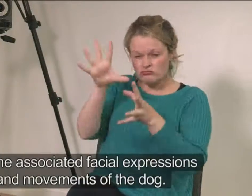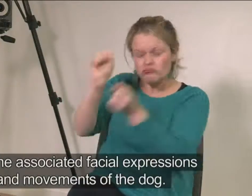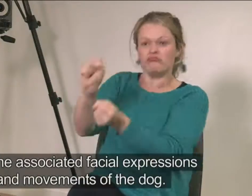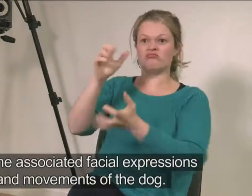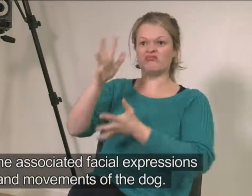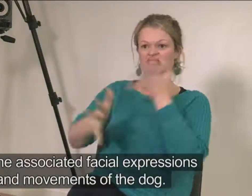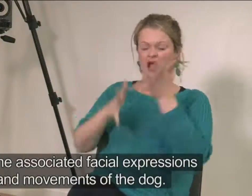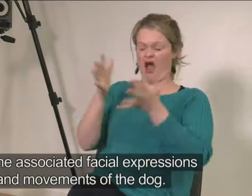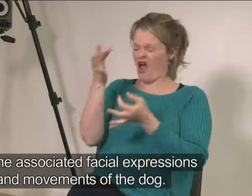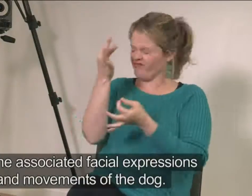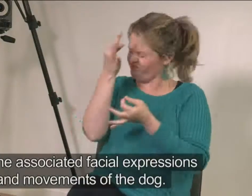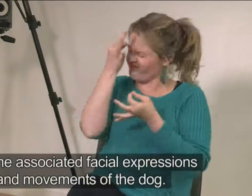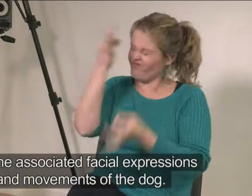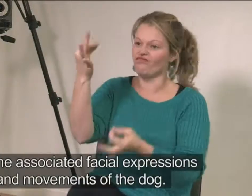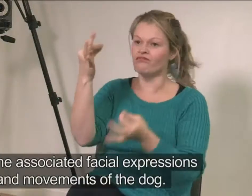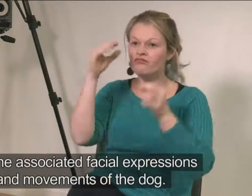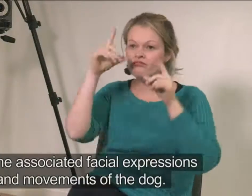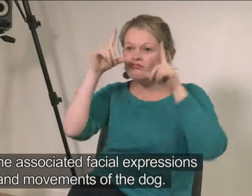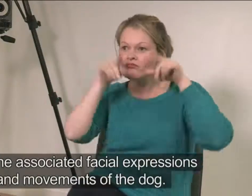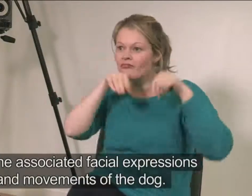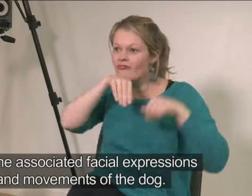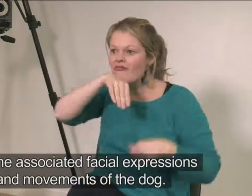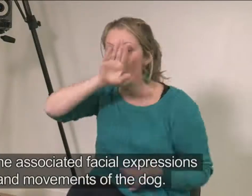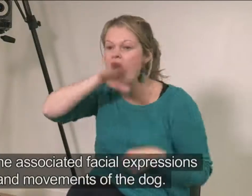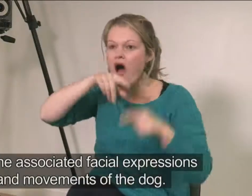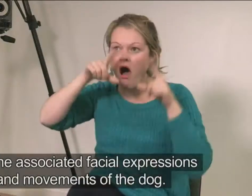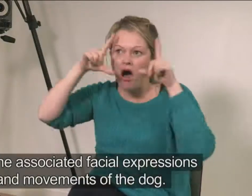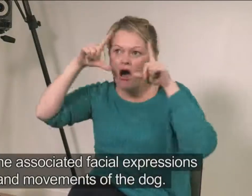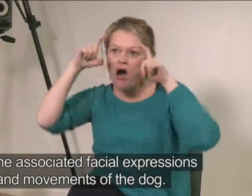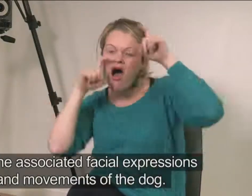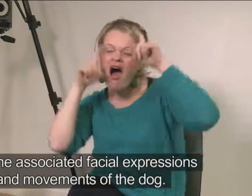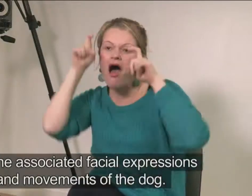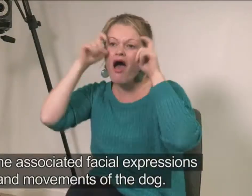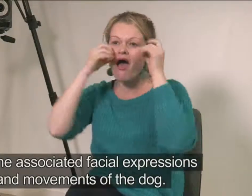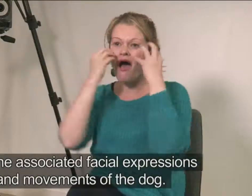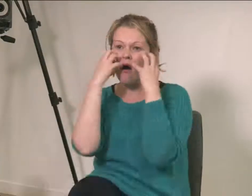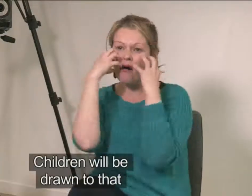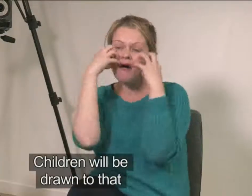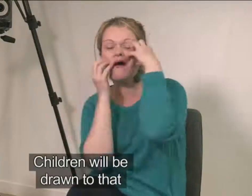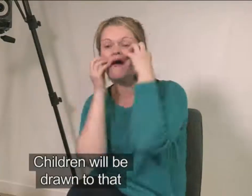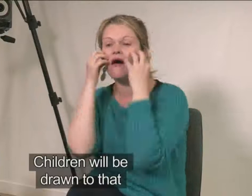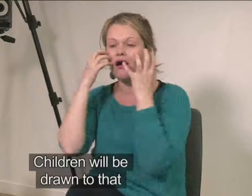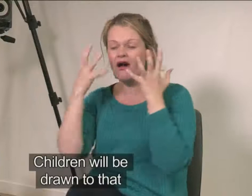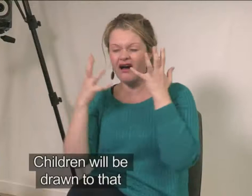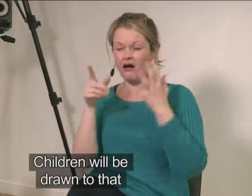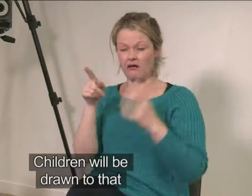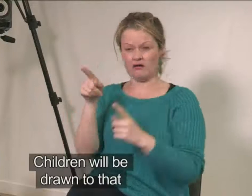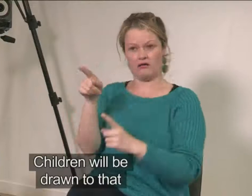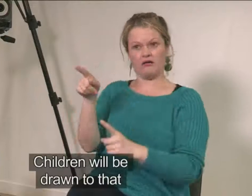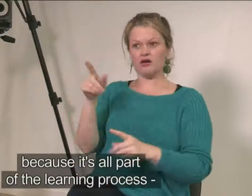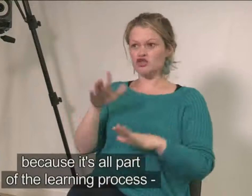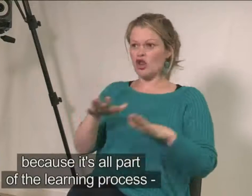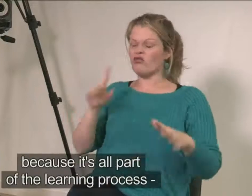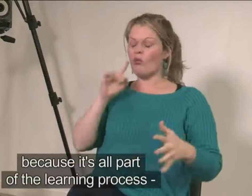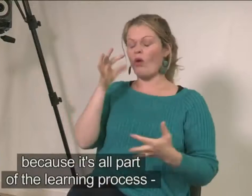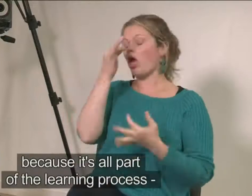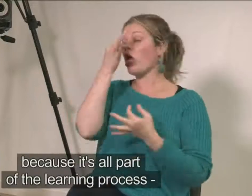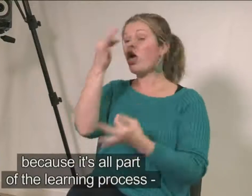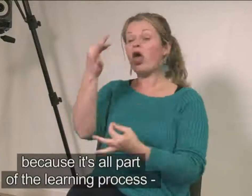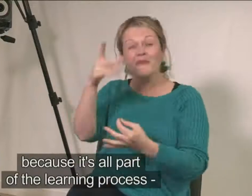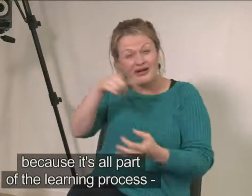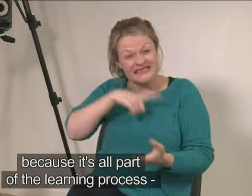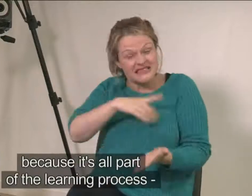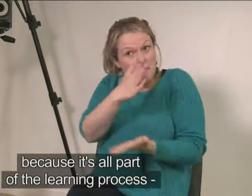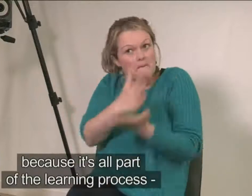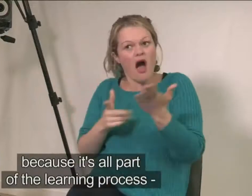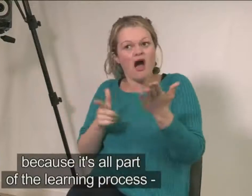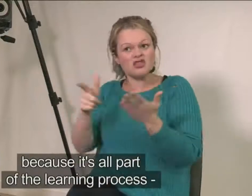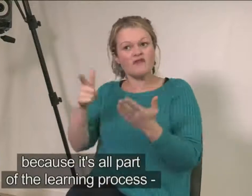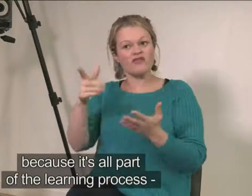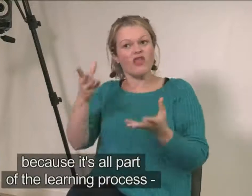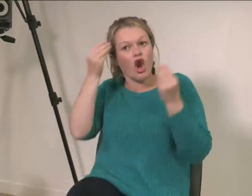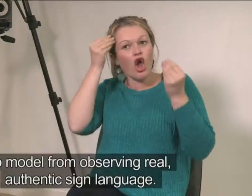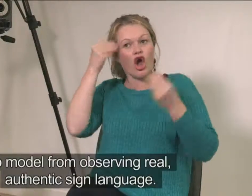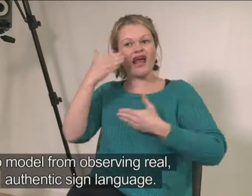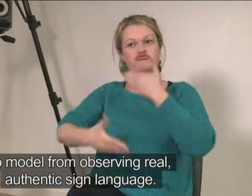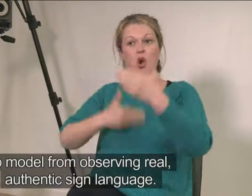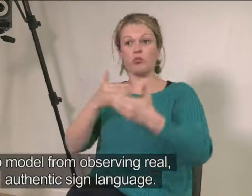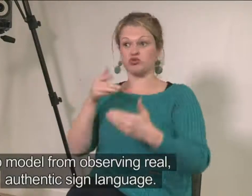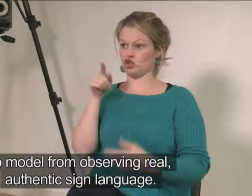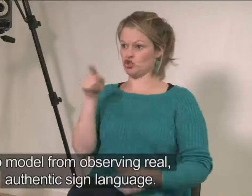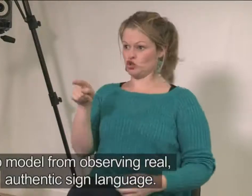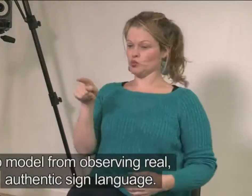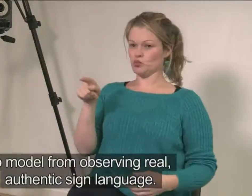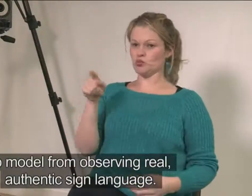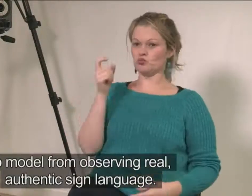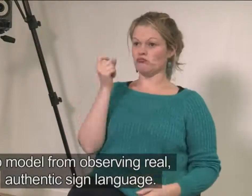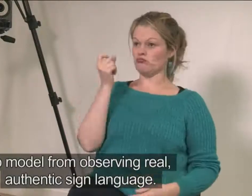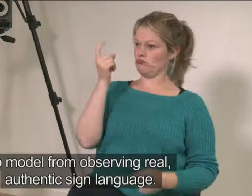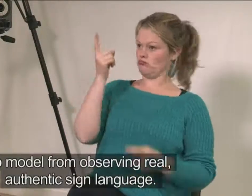associated facial expressions and movements of the dog. Children will be drawn to that because it's all part of the learning process to